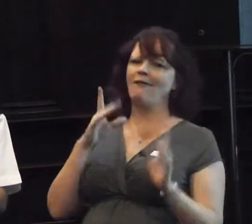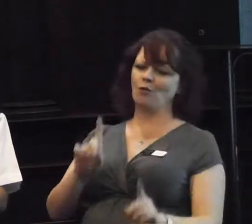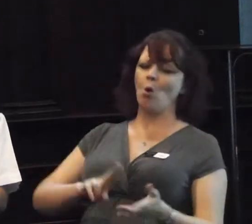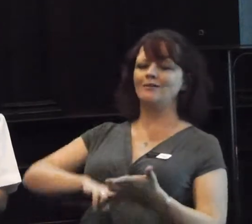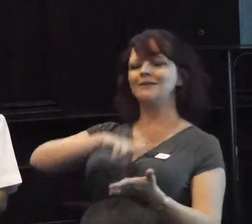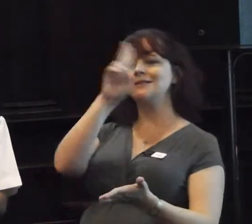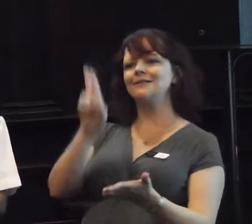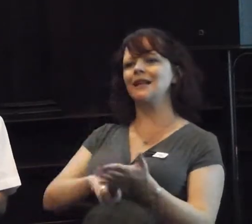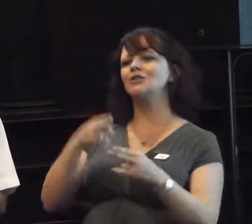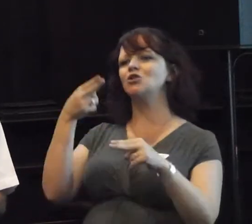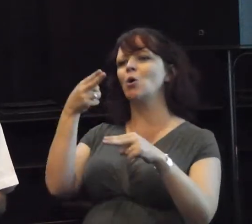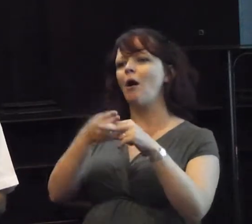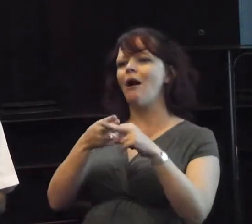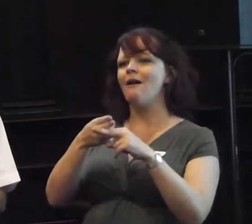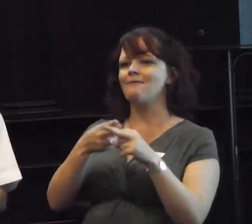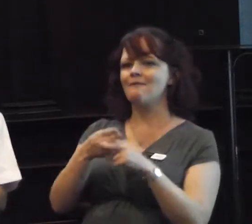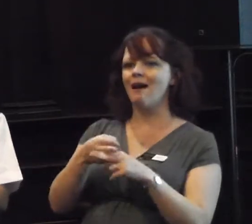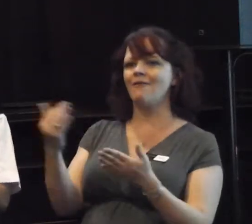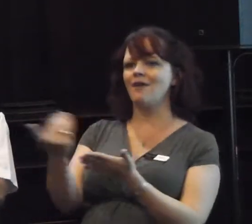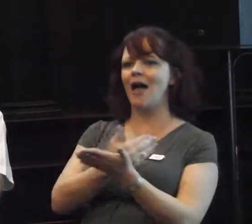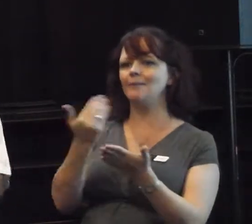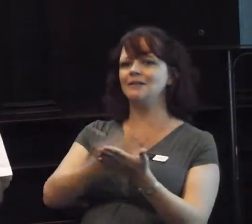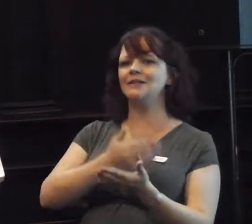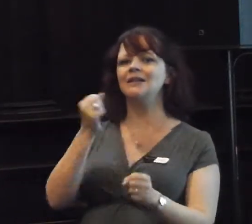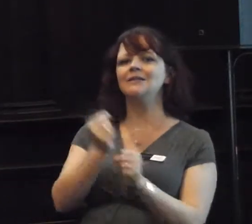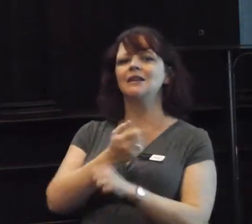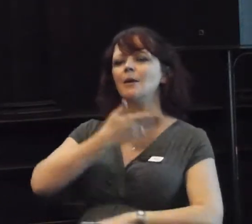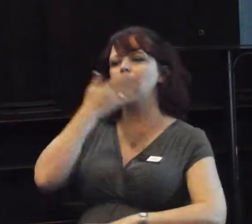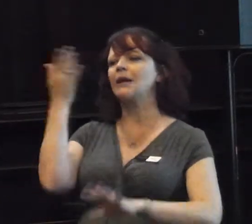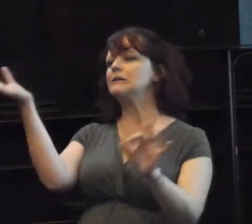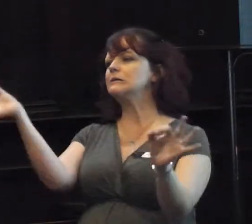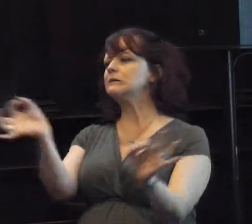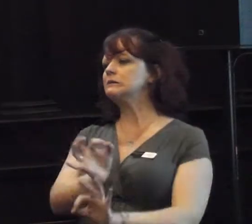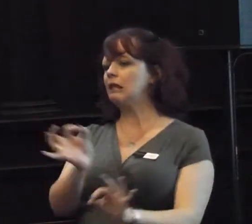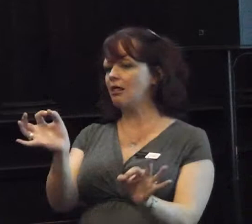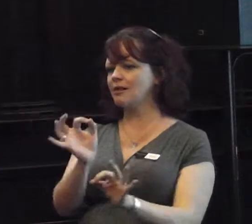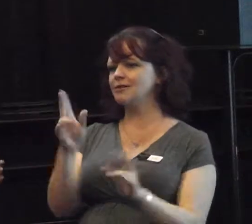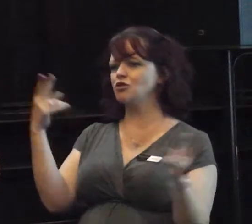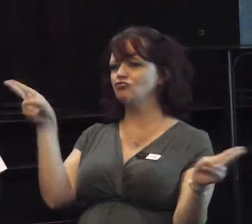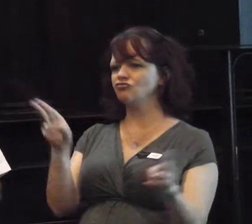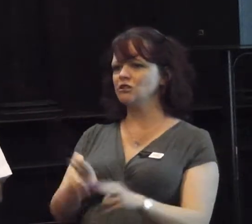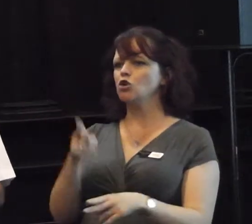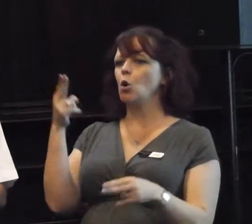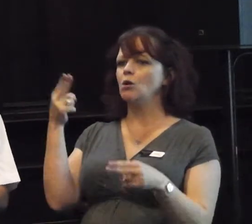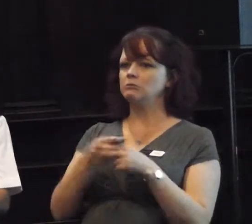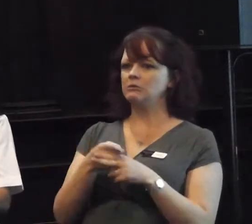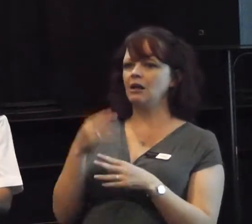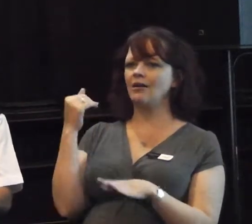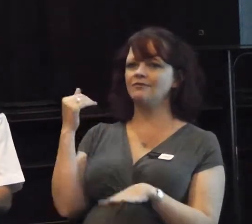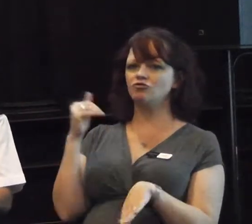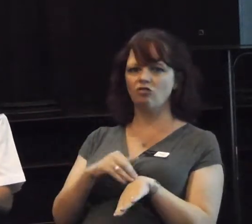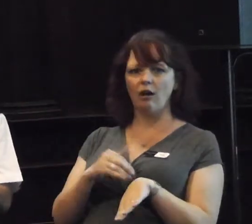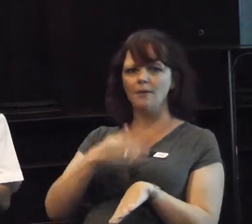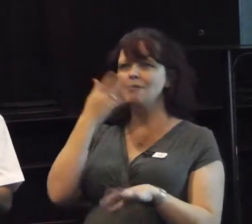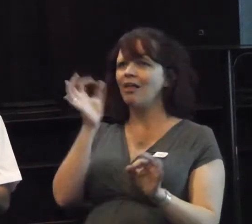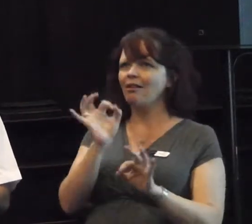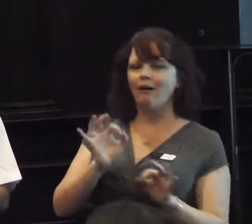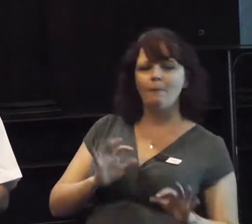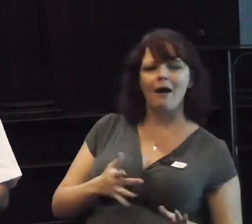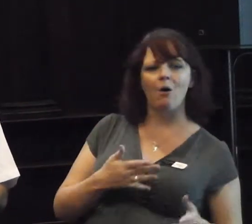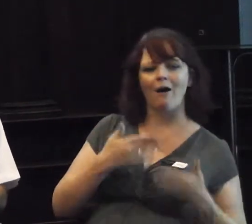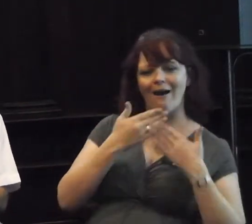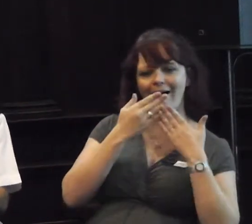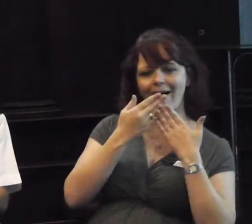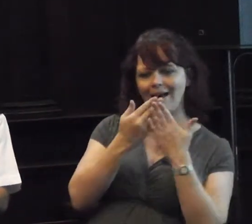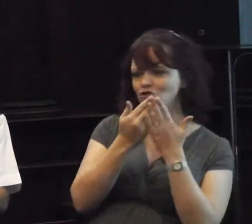does nothing to reduce knife crime. Nothing about prevention, nothing about education, and one of the